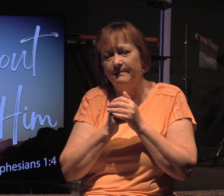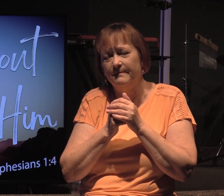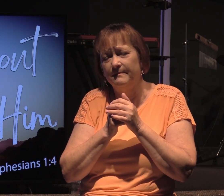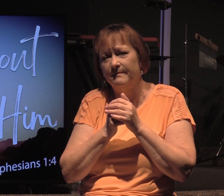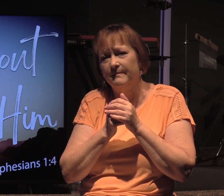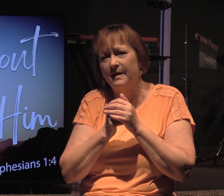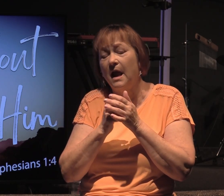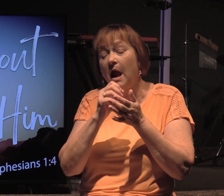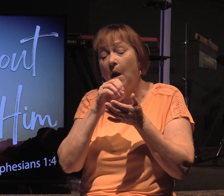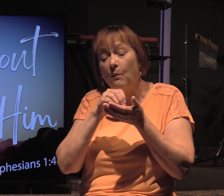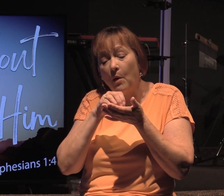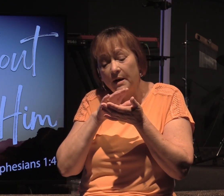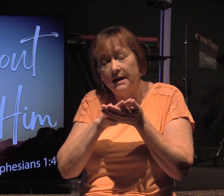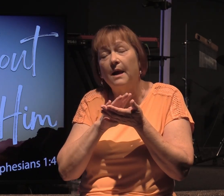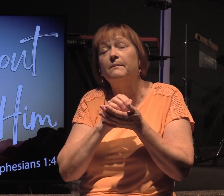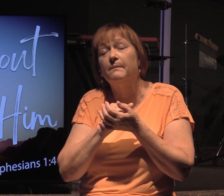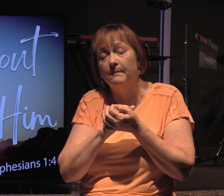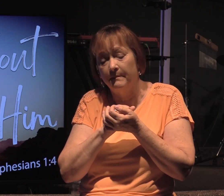And I just wrote it down.